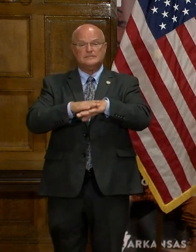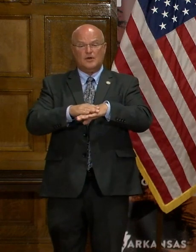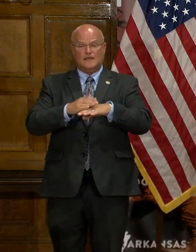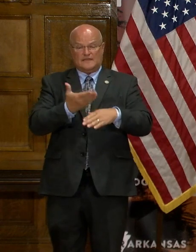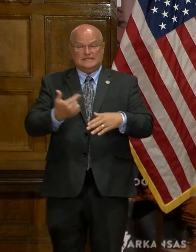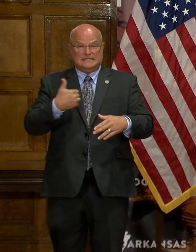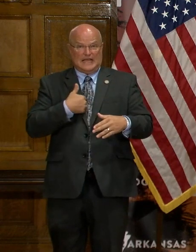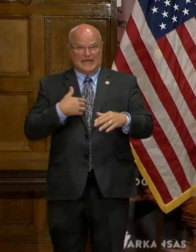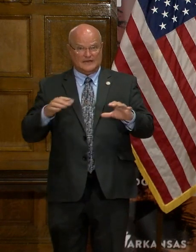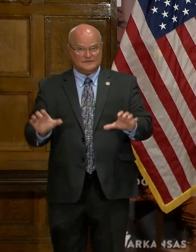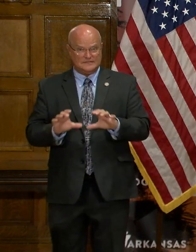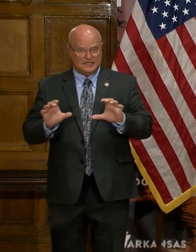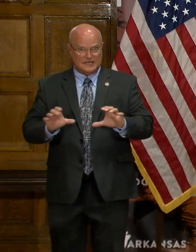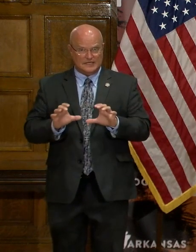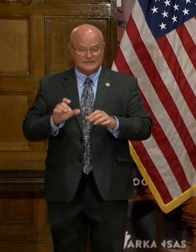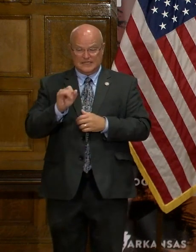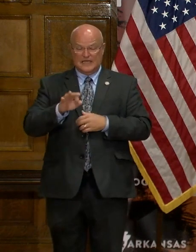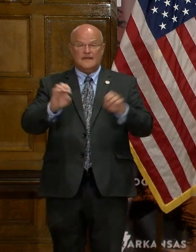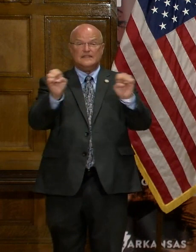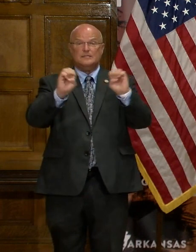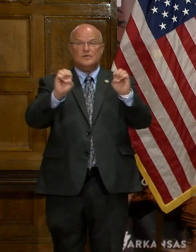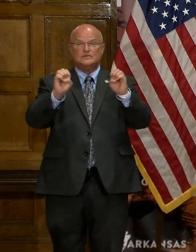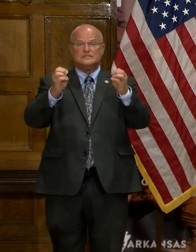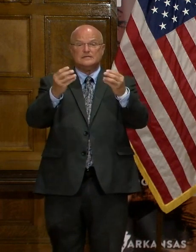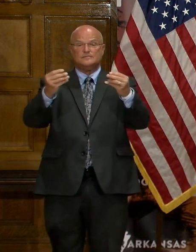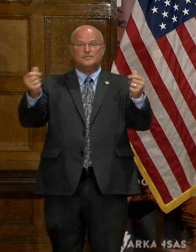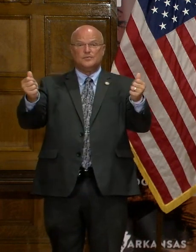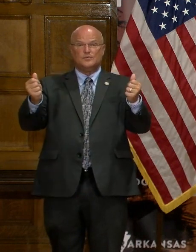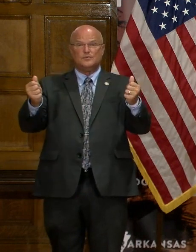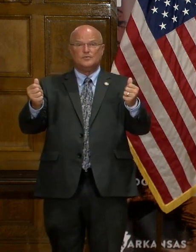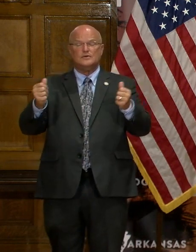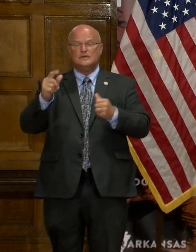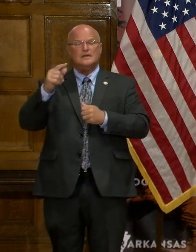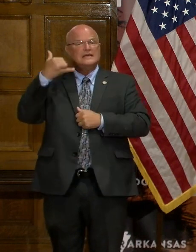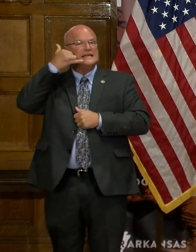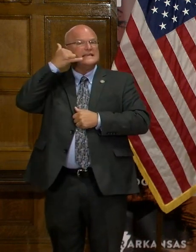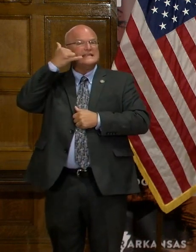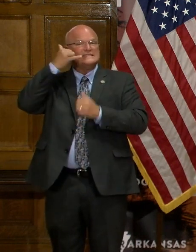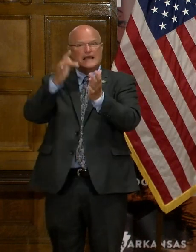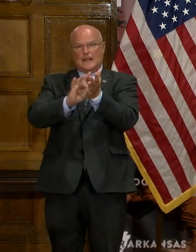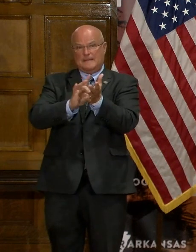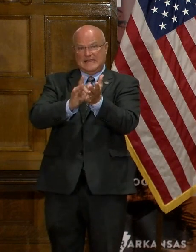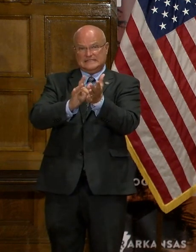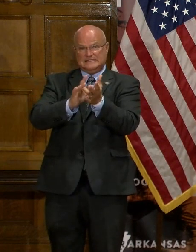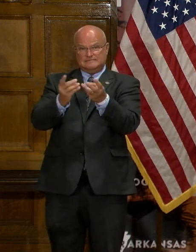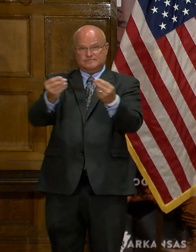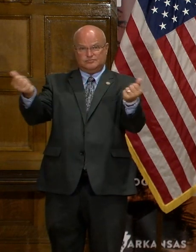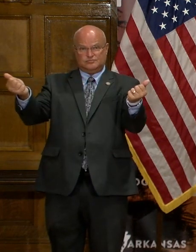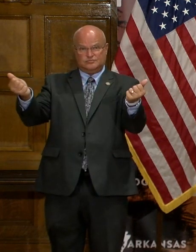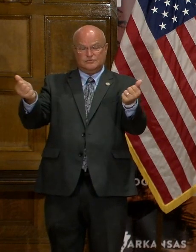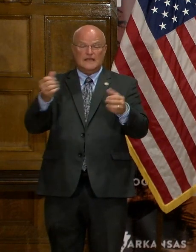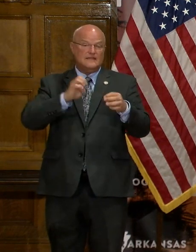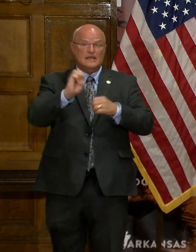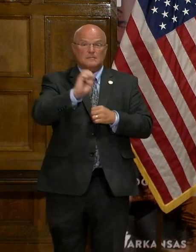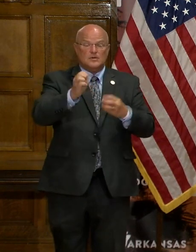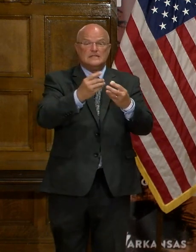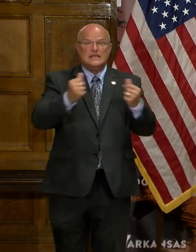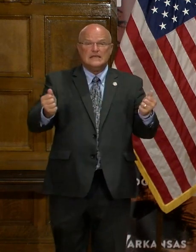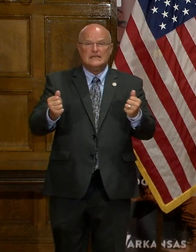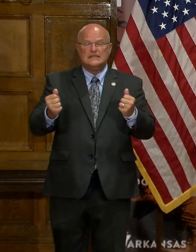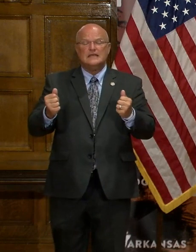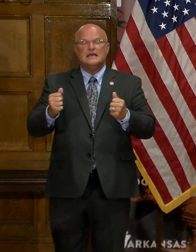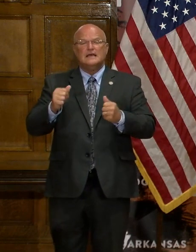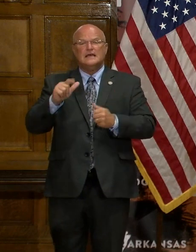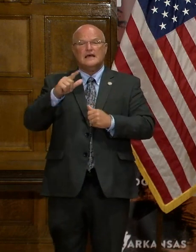that I have taken. If the emergency ends, then so does telemedicine. If the emergency ends, the liability